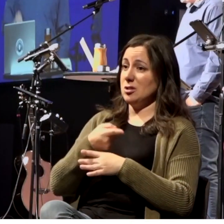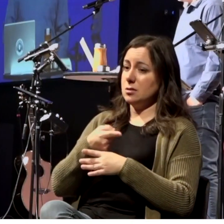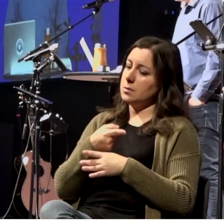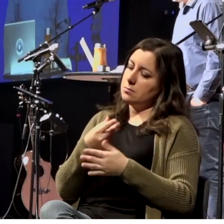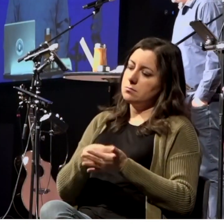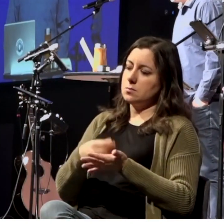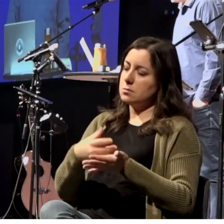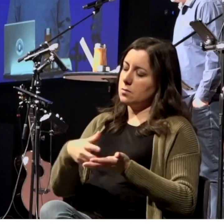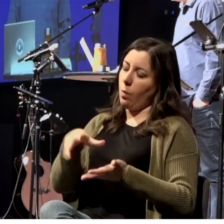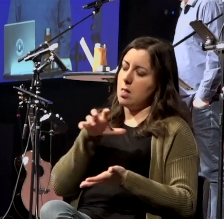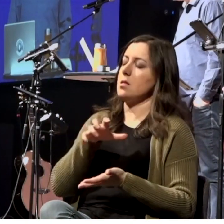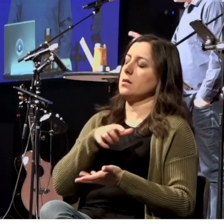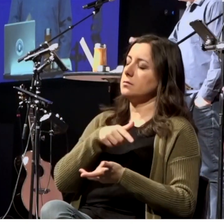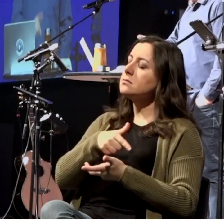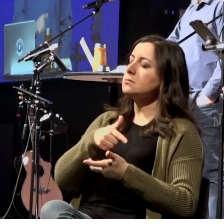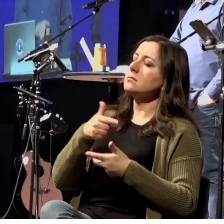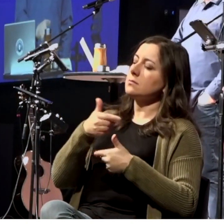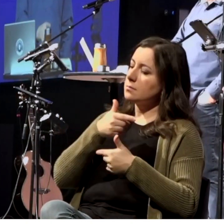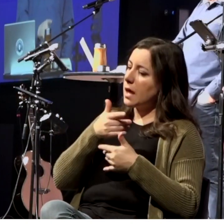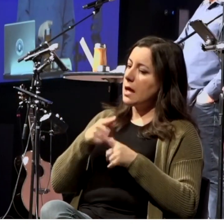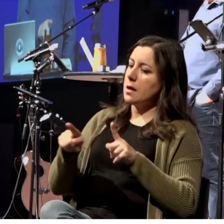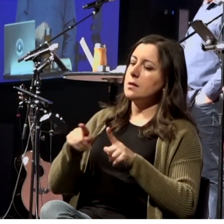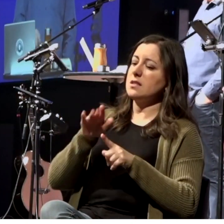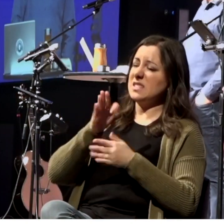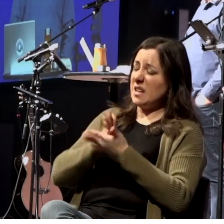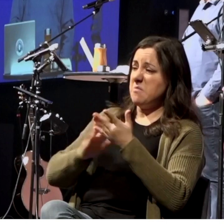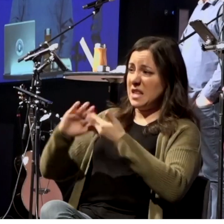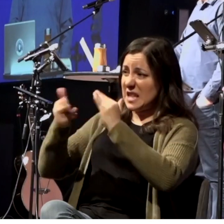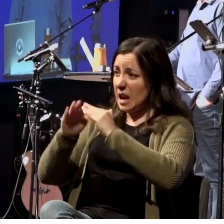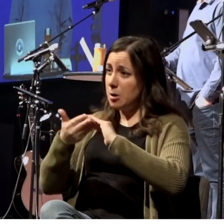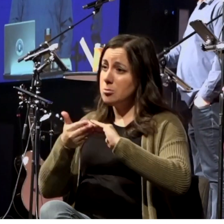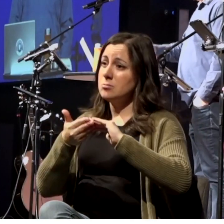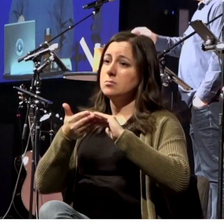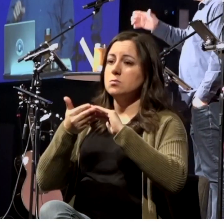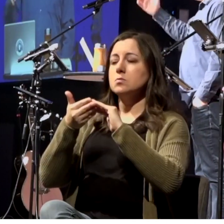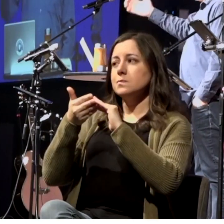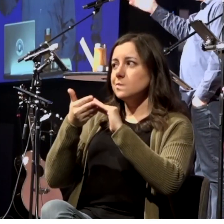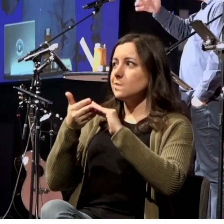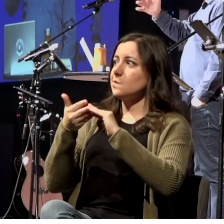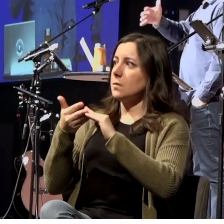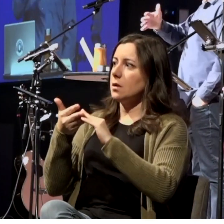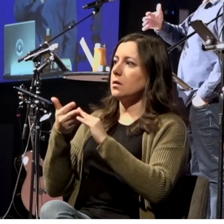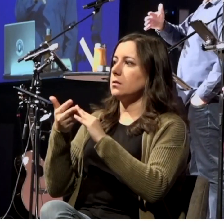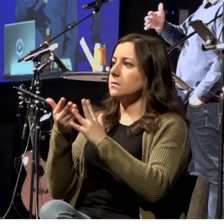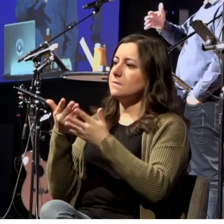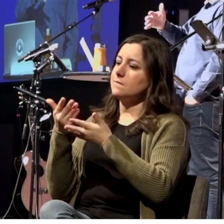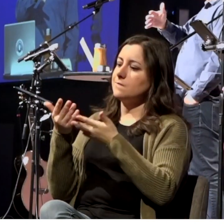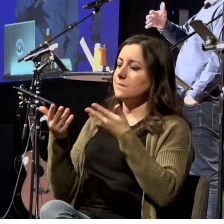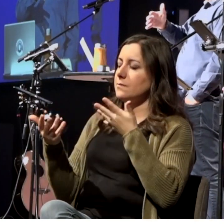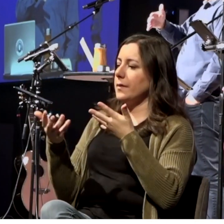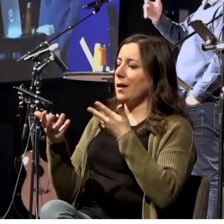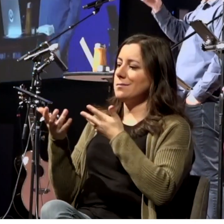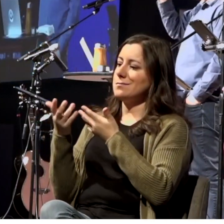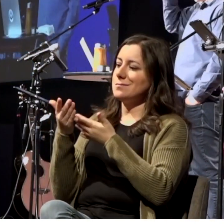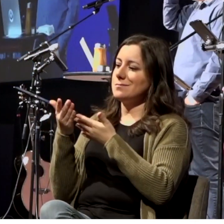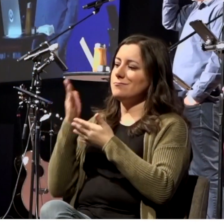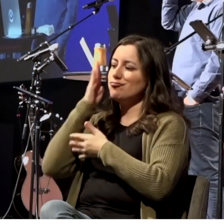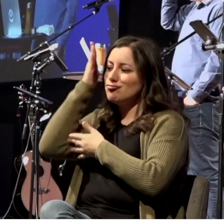woman right but some in the town are going to fail to fall into this latter category that Jesus described and